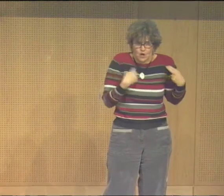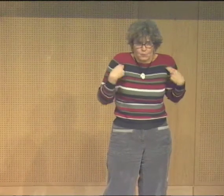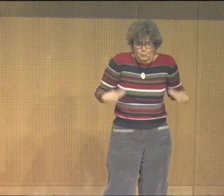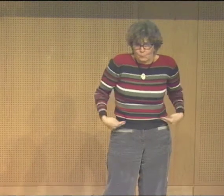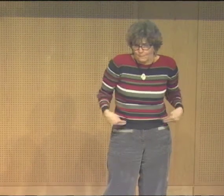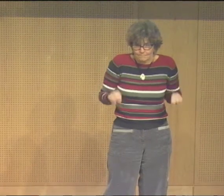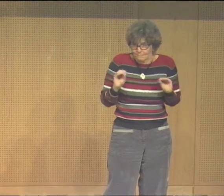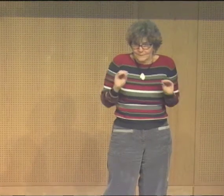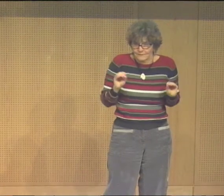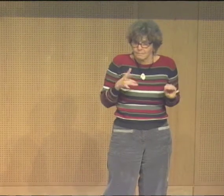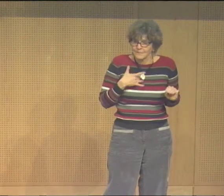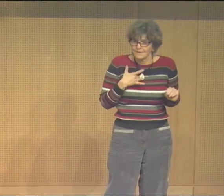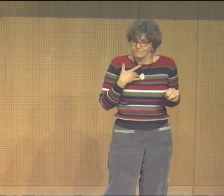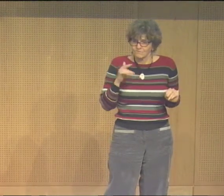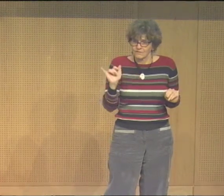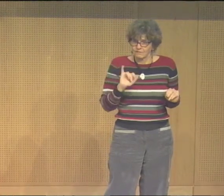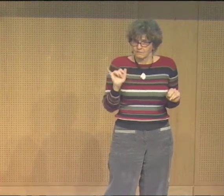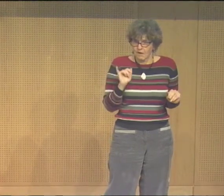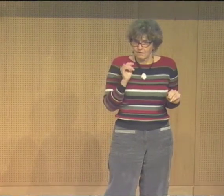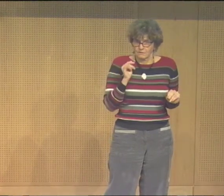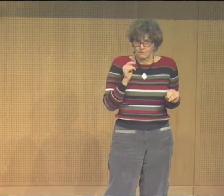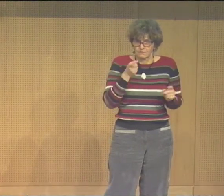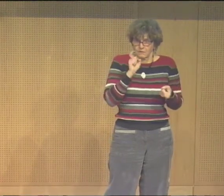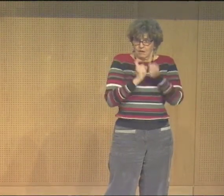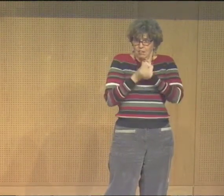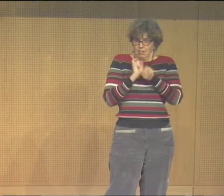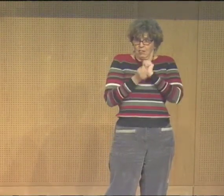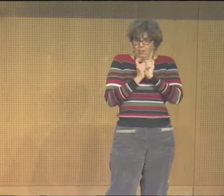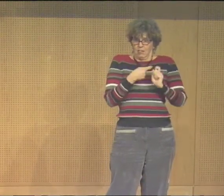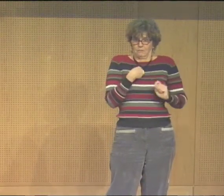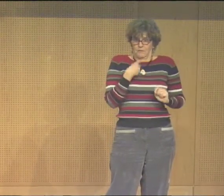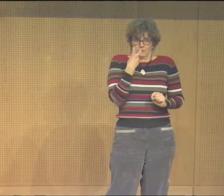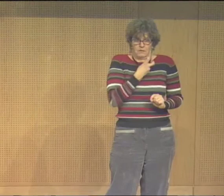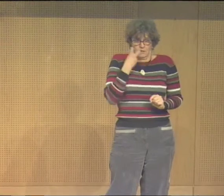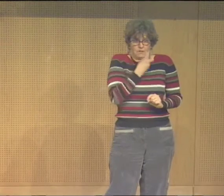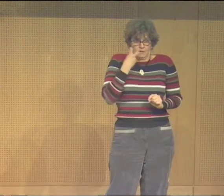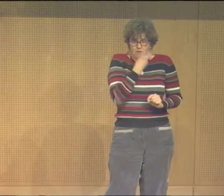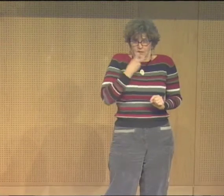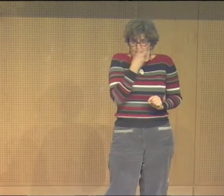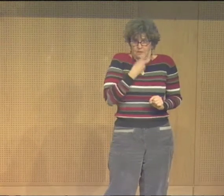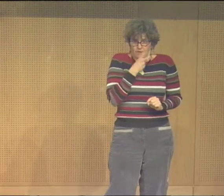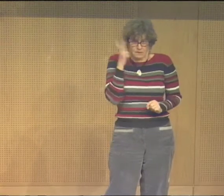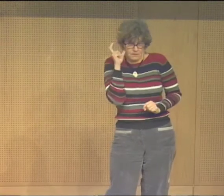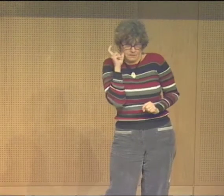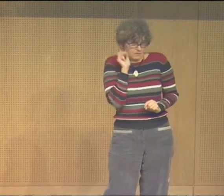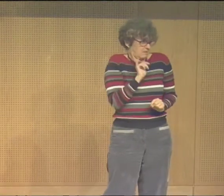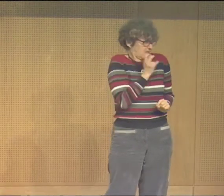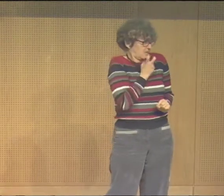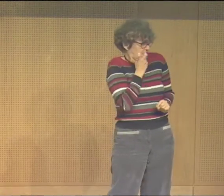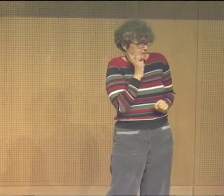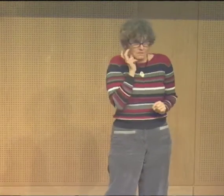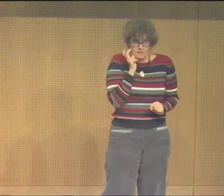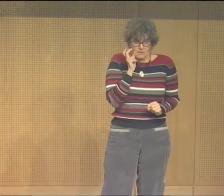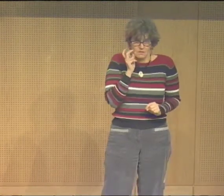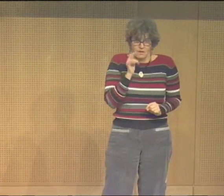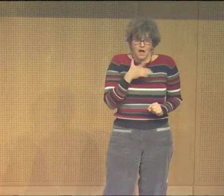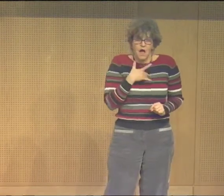Now, we're humans. We don't have the ability to make cocoons and change ourselves. But deaf people have a similar